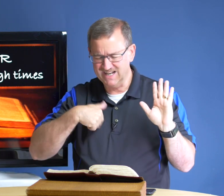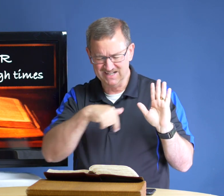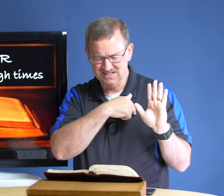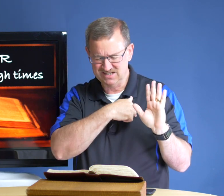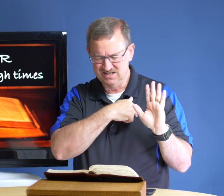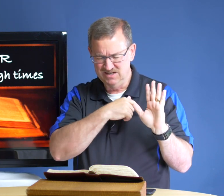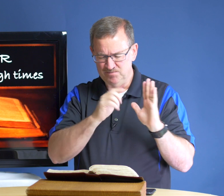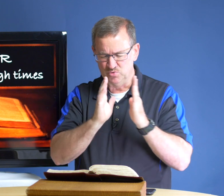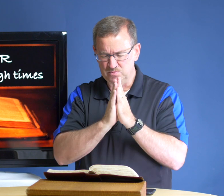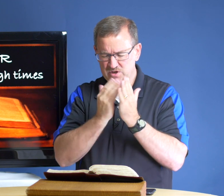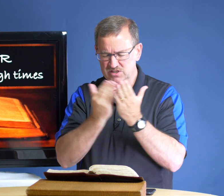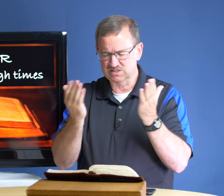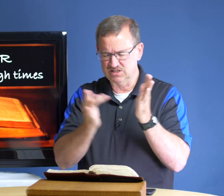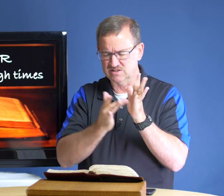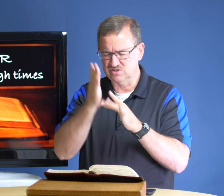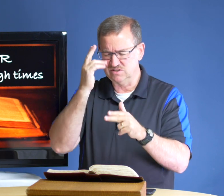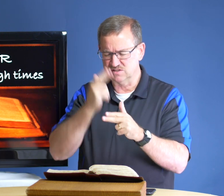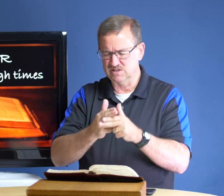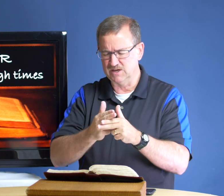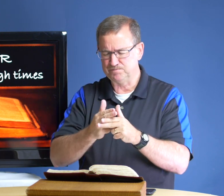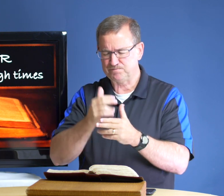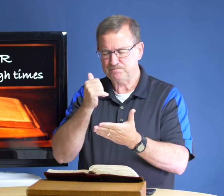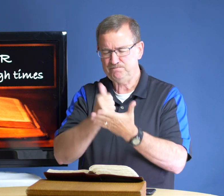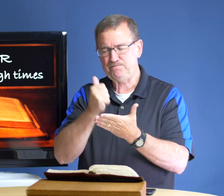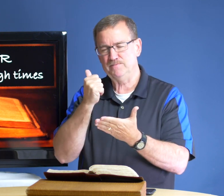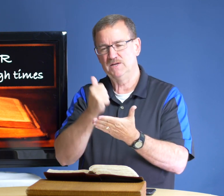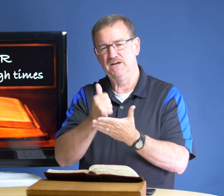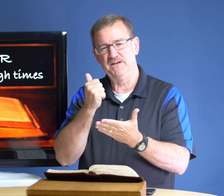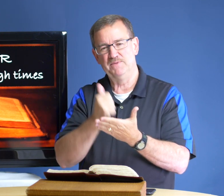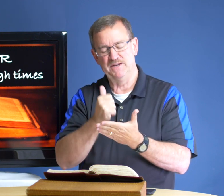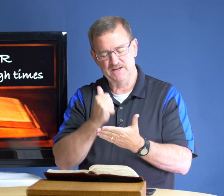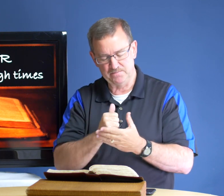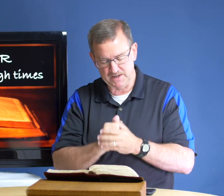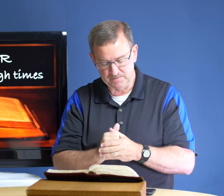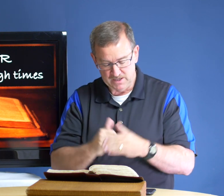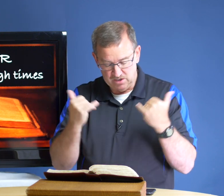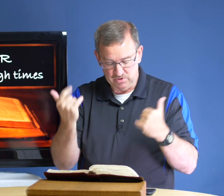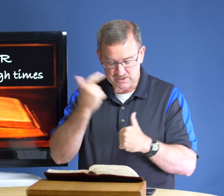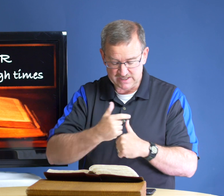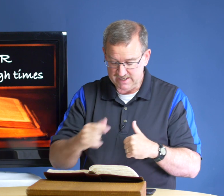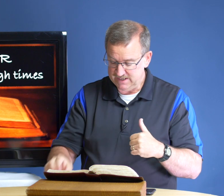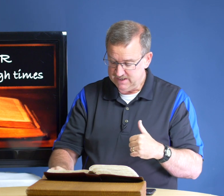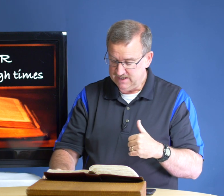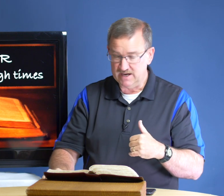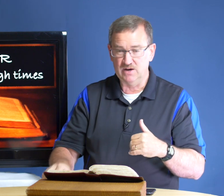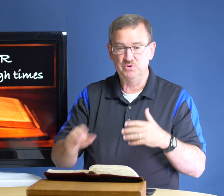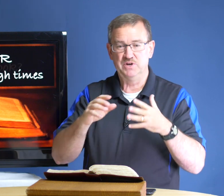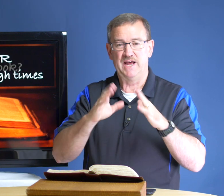us we pray these things in jesus name amen amen well today uh we want to